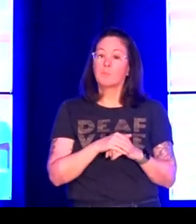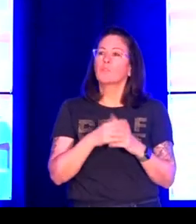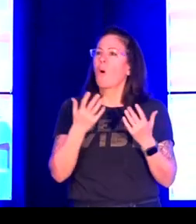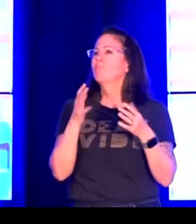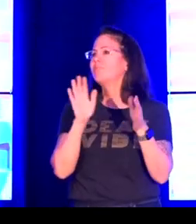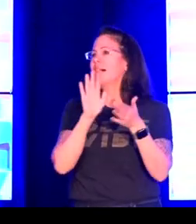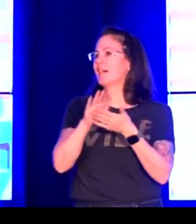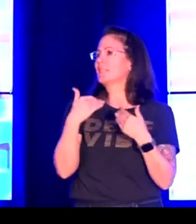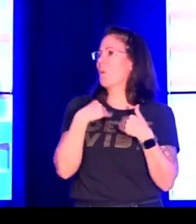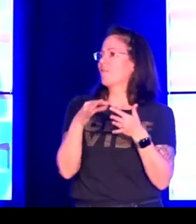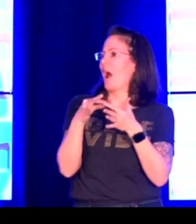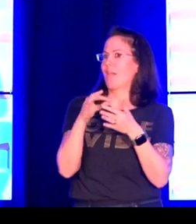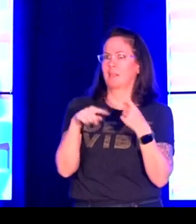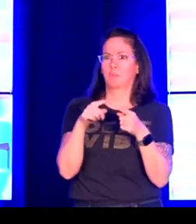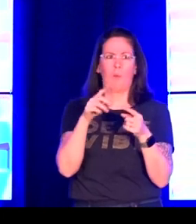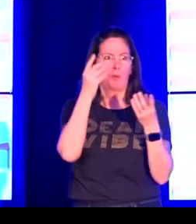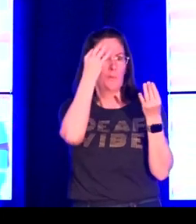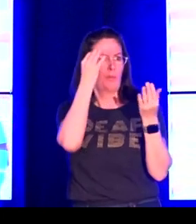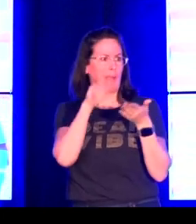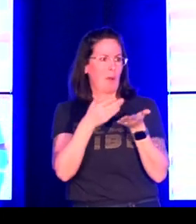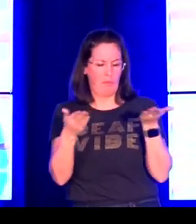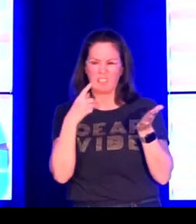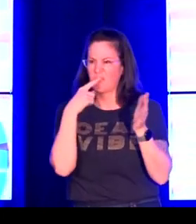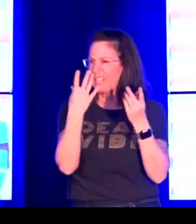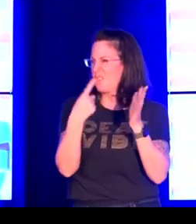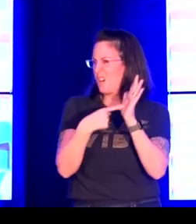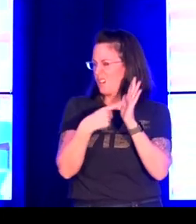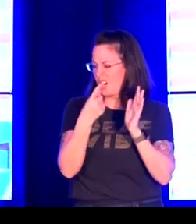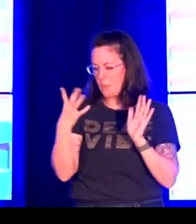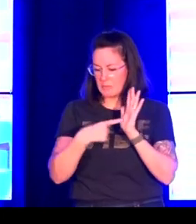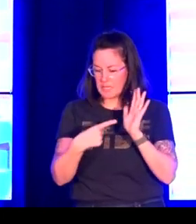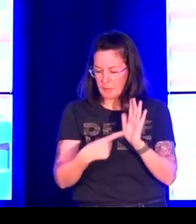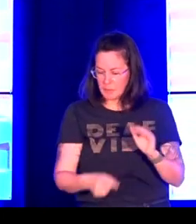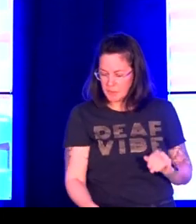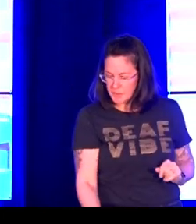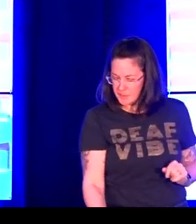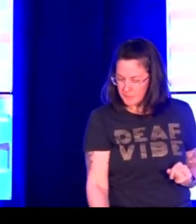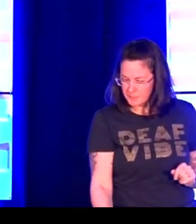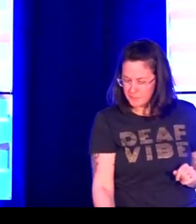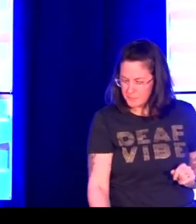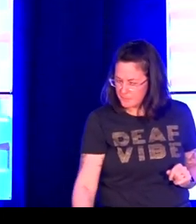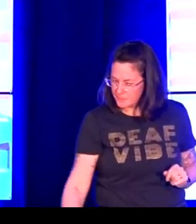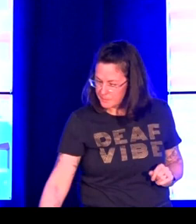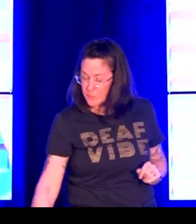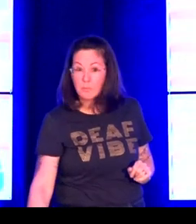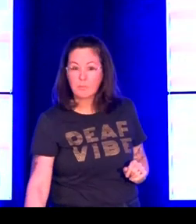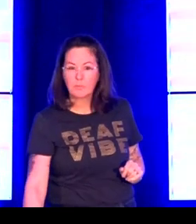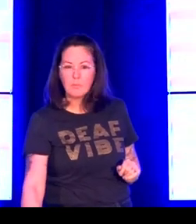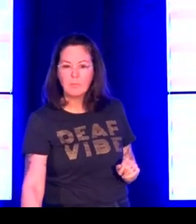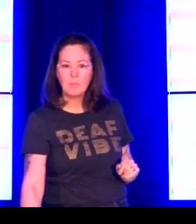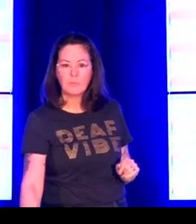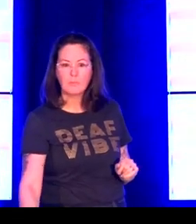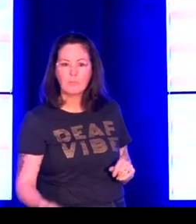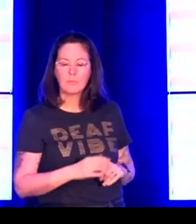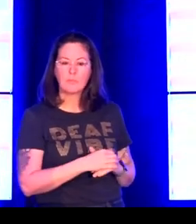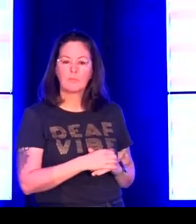that we're in this is something that I give a lot of thought of course it's nice to have guidelines when you're thinking about ethical considerations so